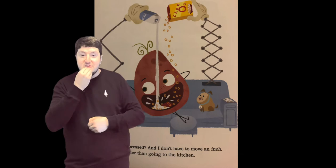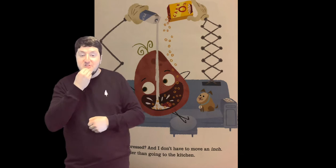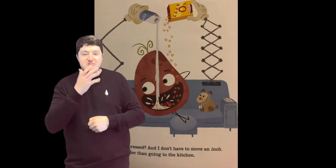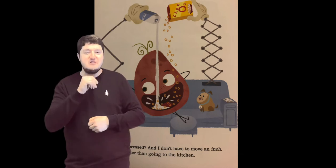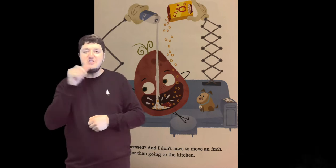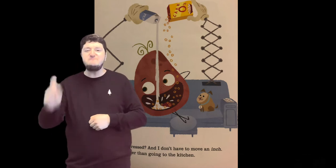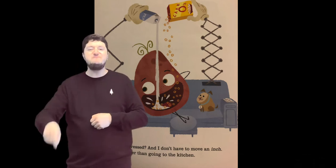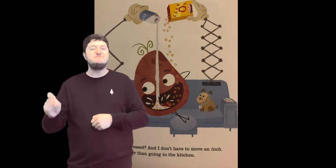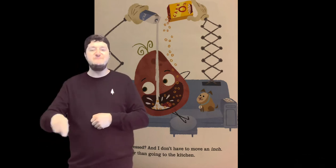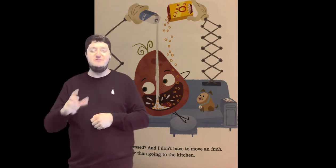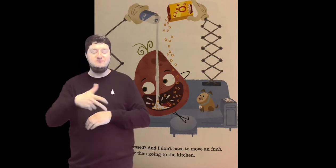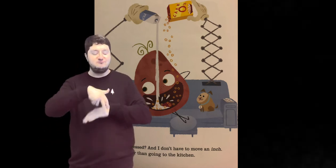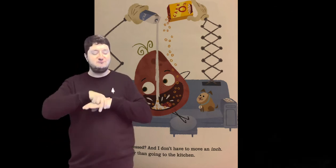than going to the kitchen